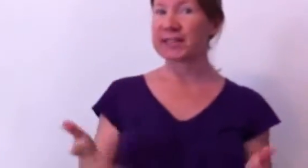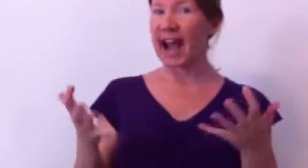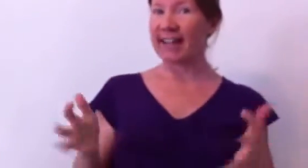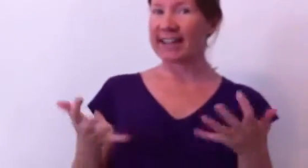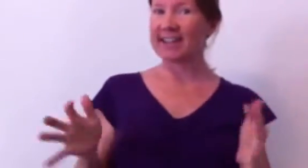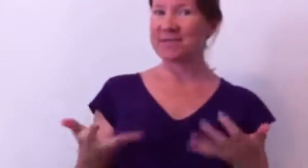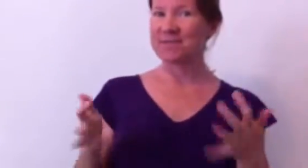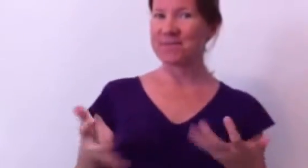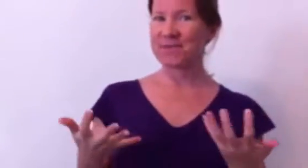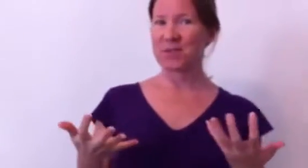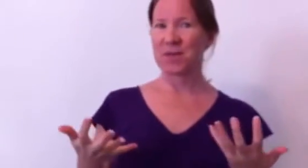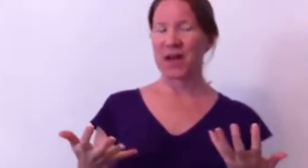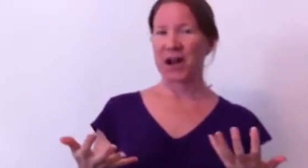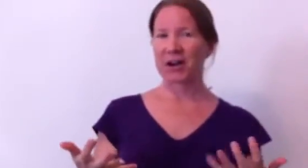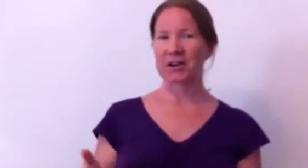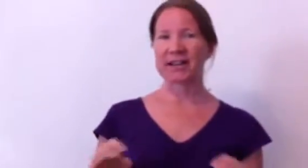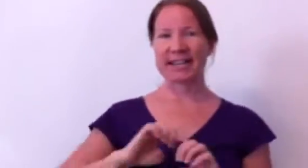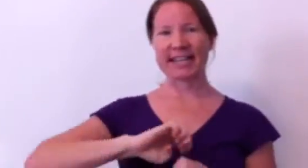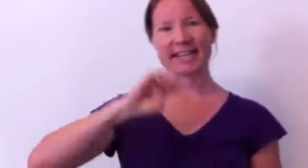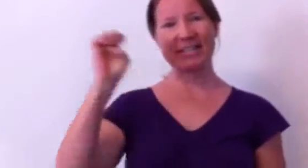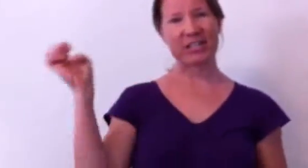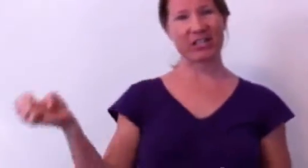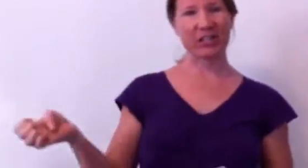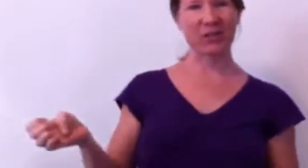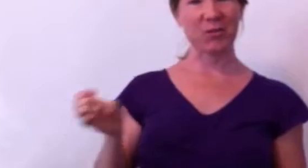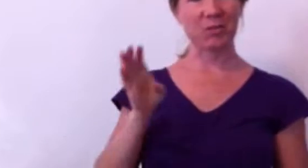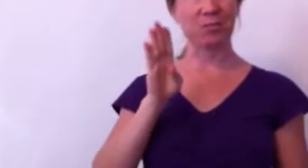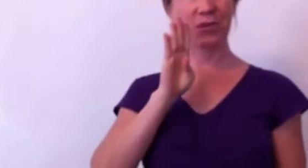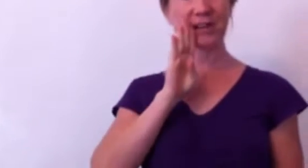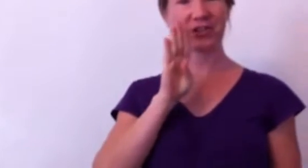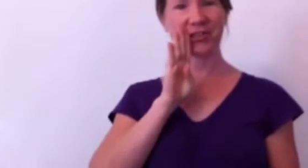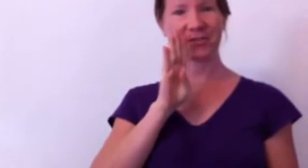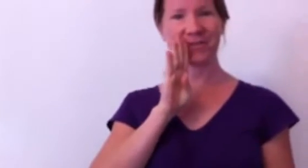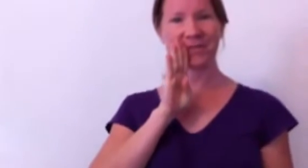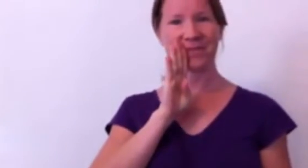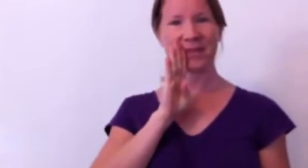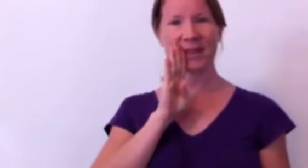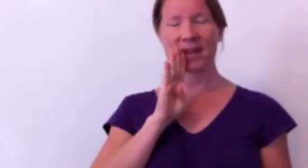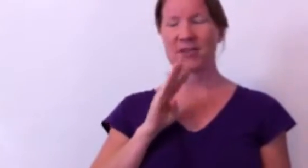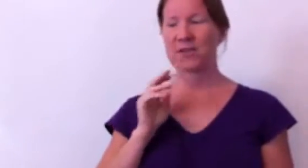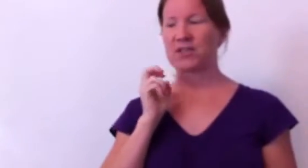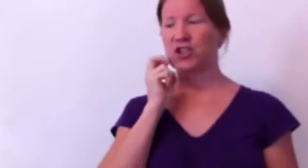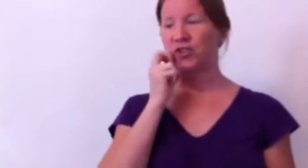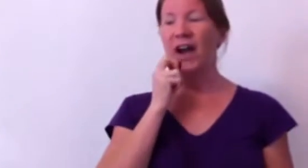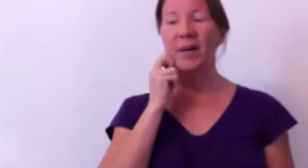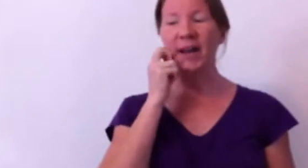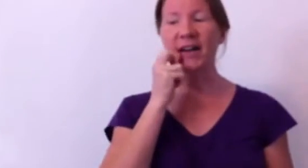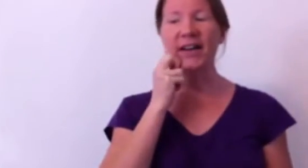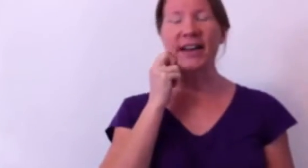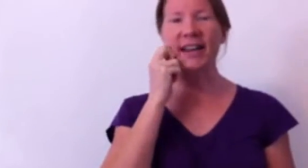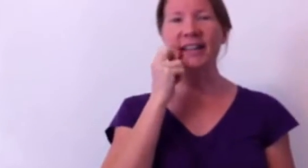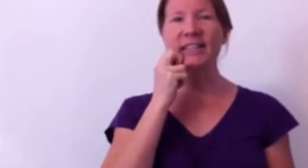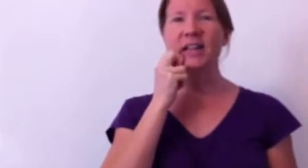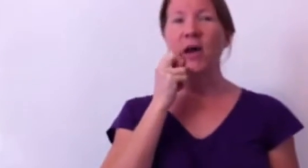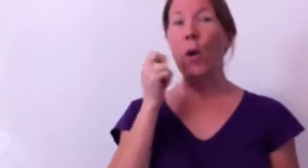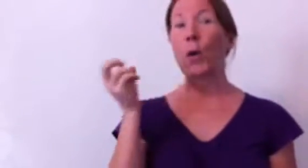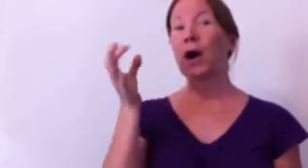salad with our Easter brunch. We have strawberries or